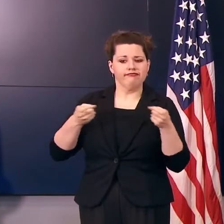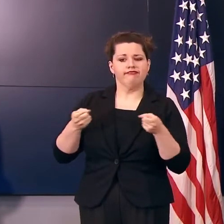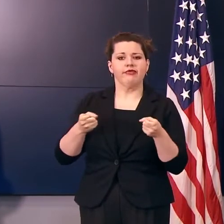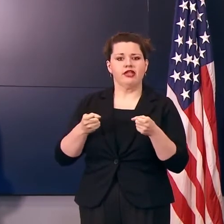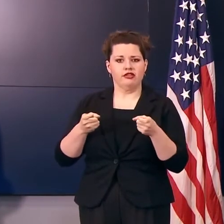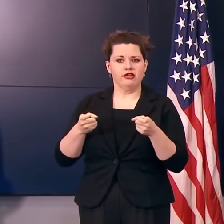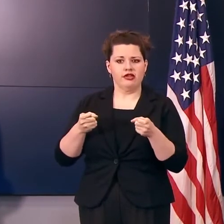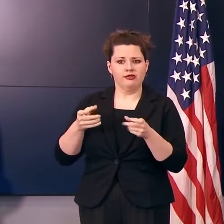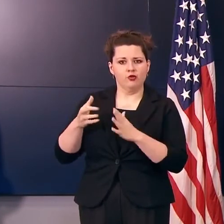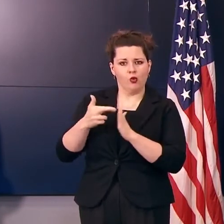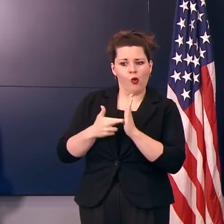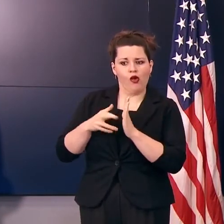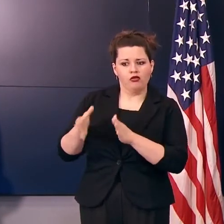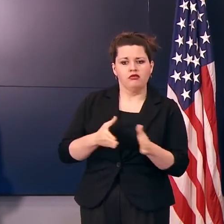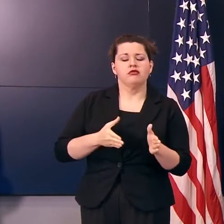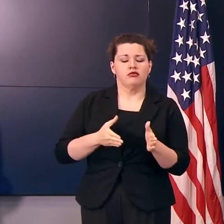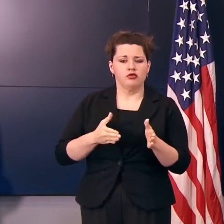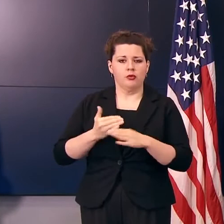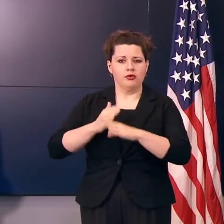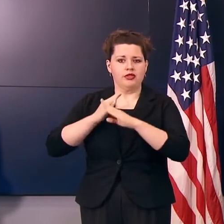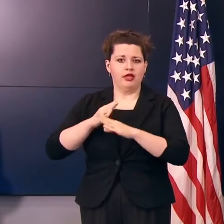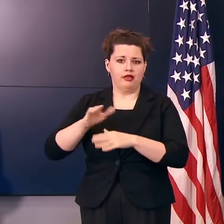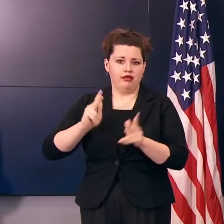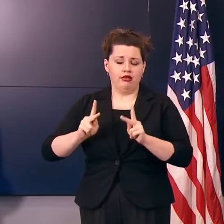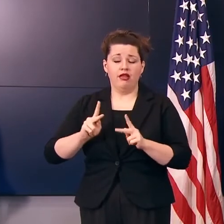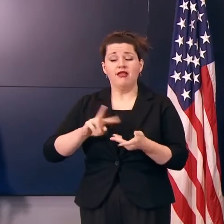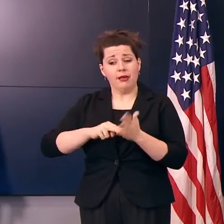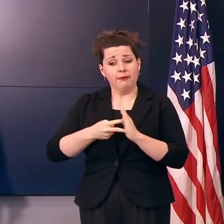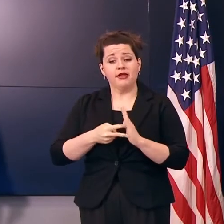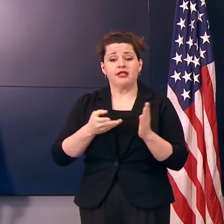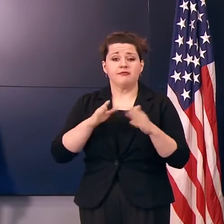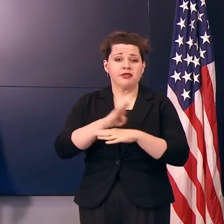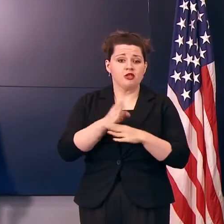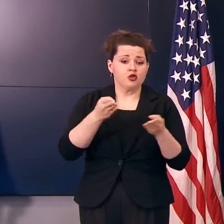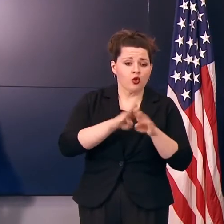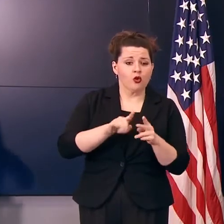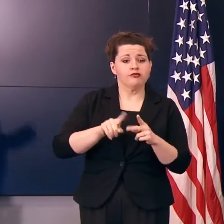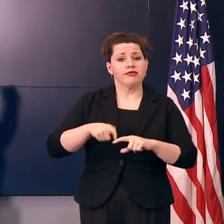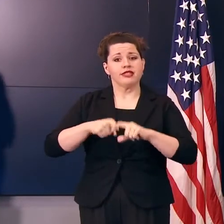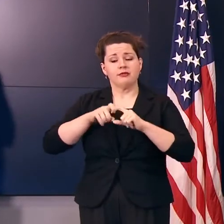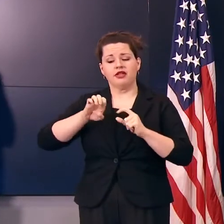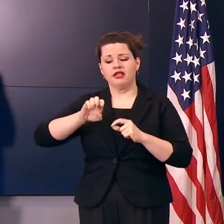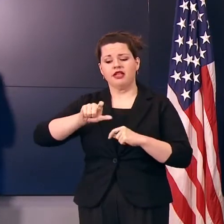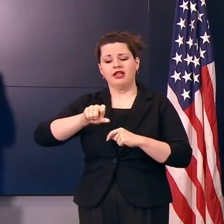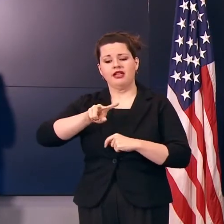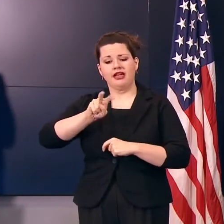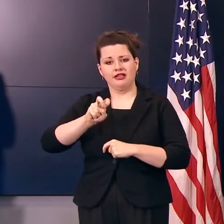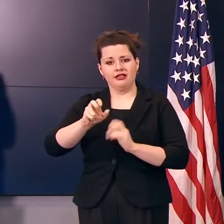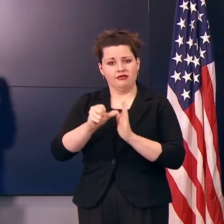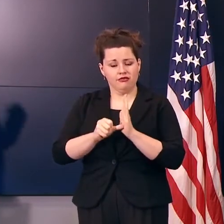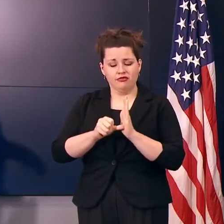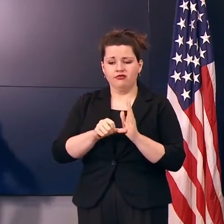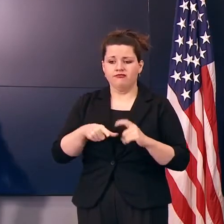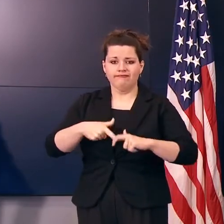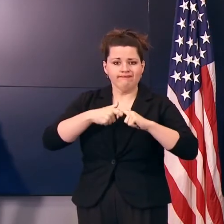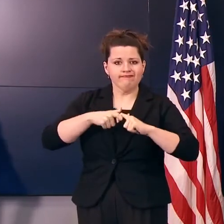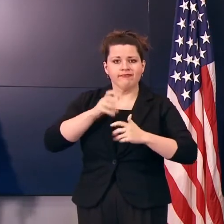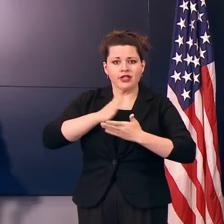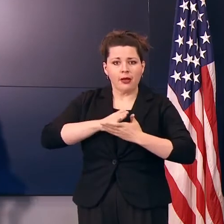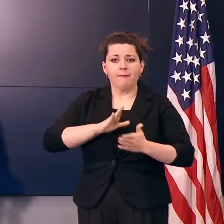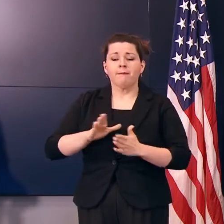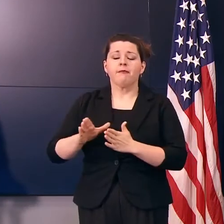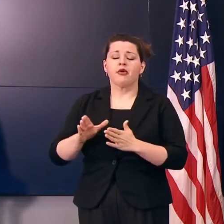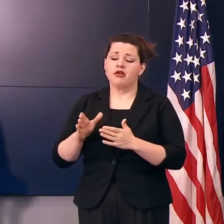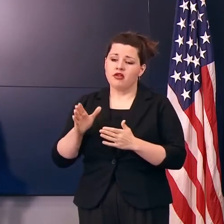unprecedented time, which included closing some businesses, suspending elective procedures, as well as many other things, all in an effort